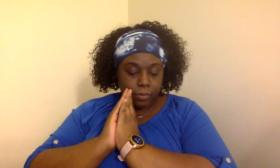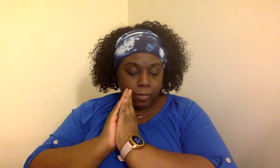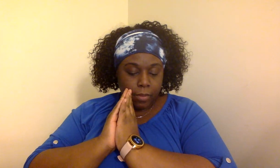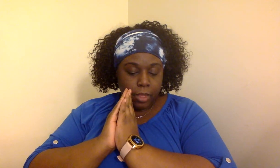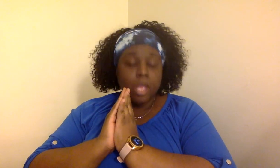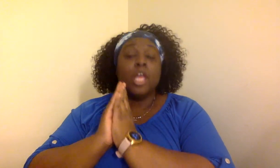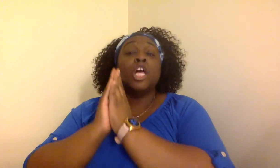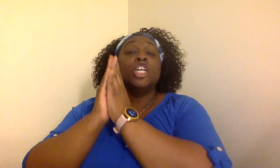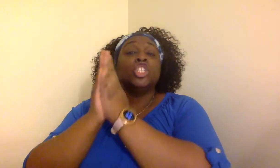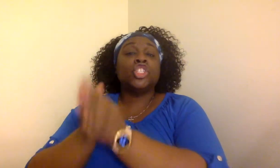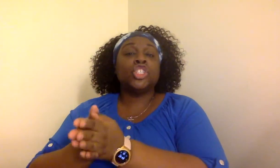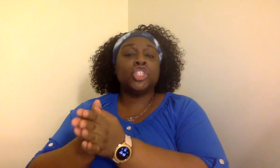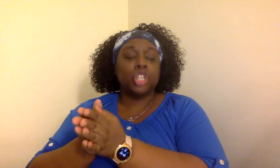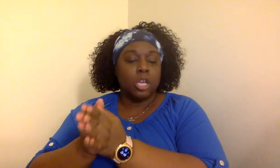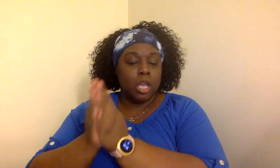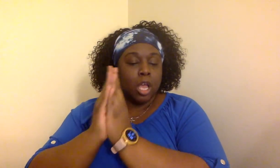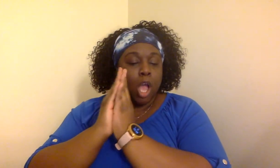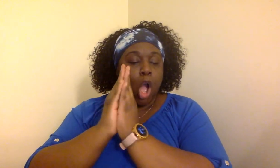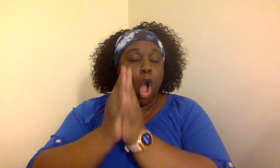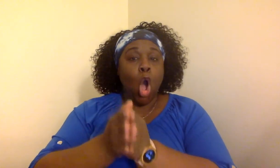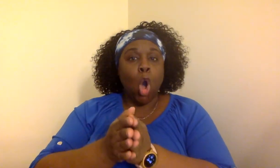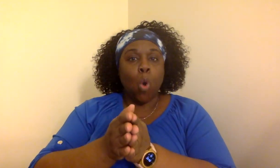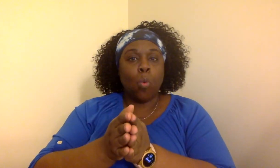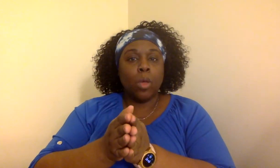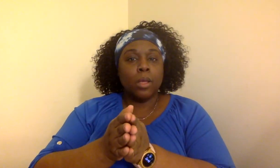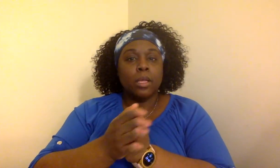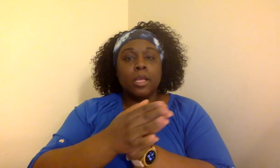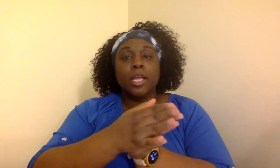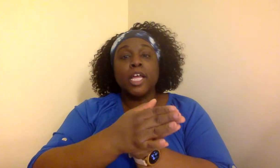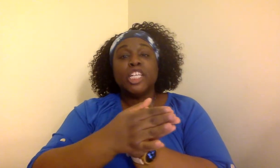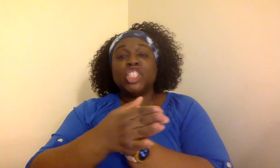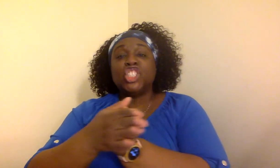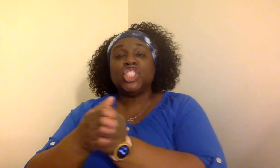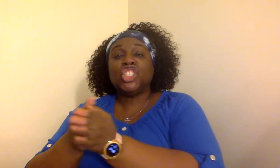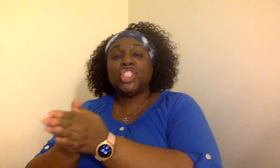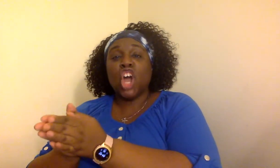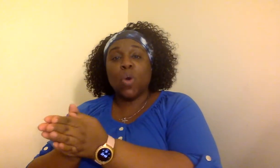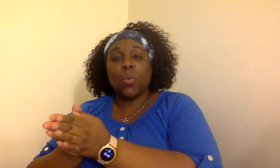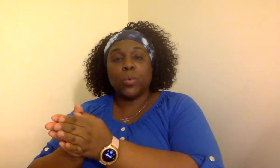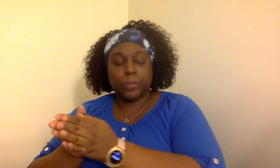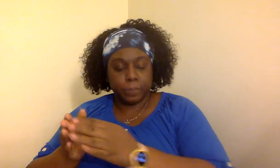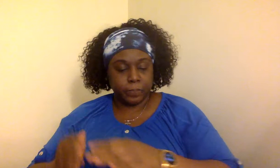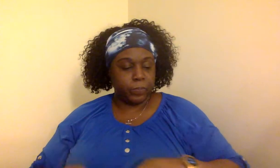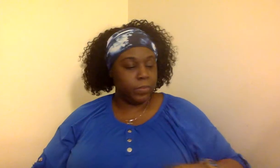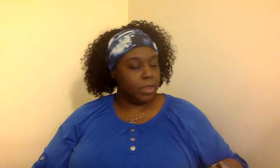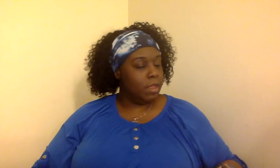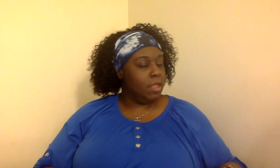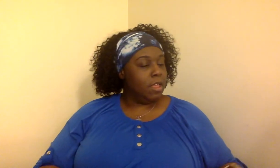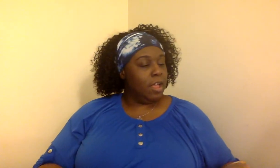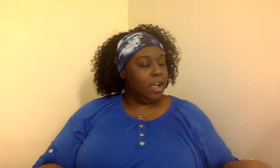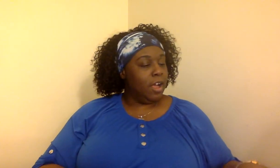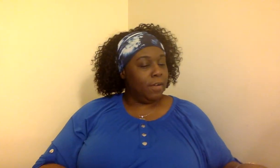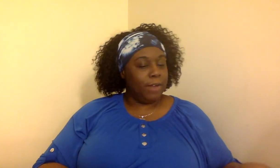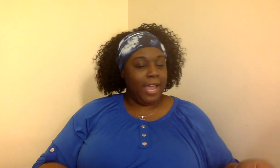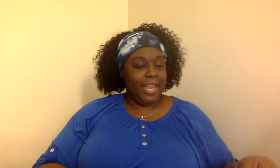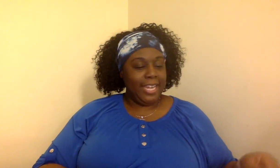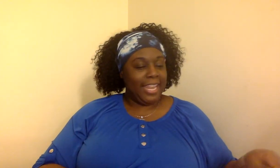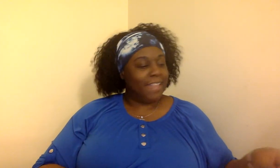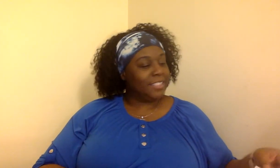Sh, O, show. All right, next